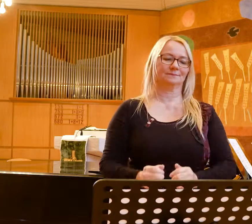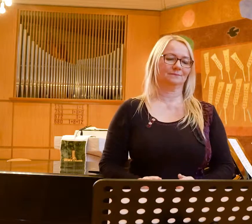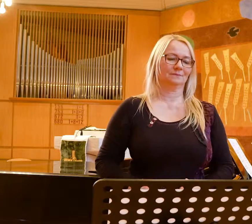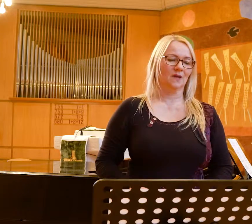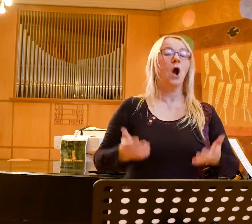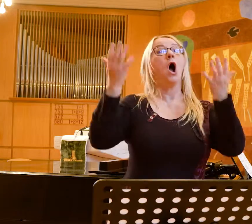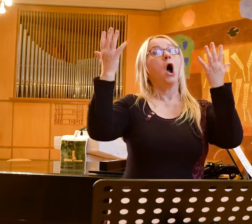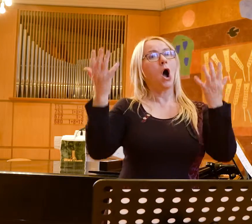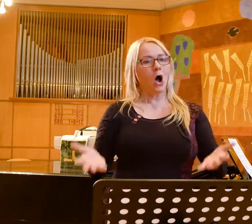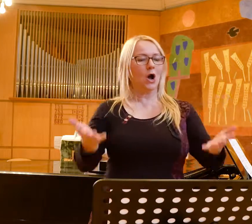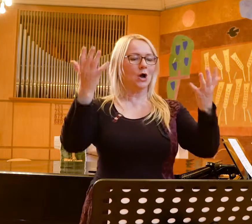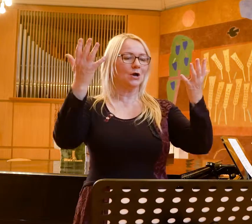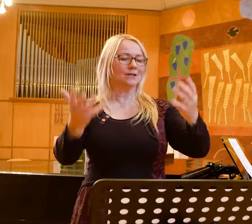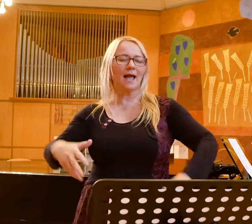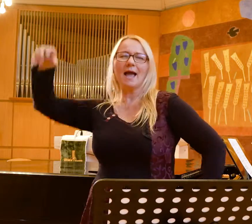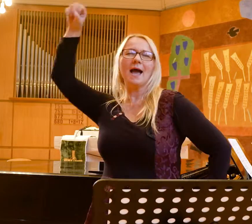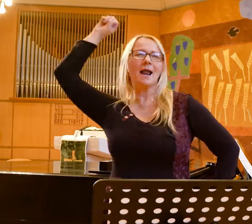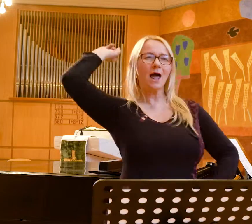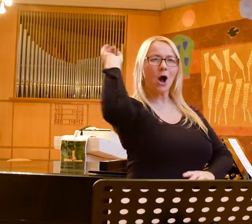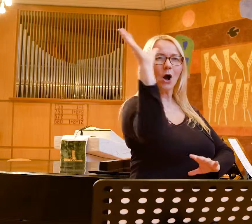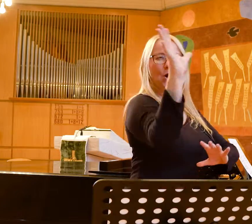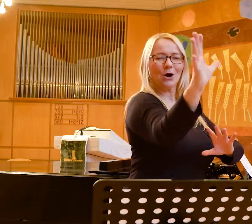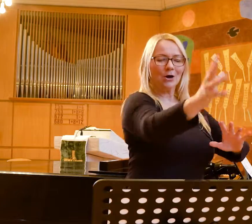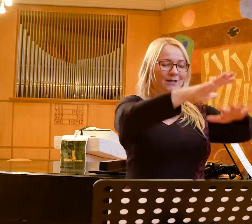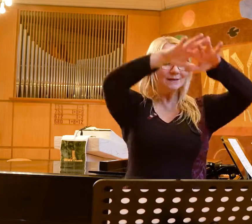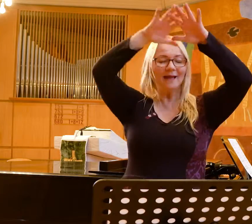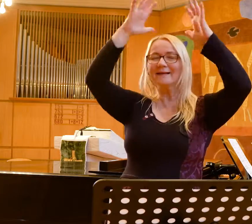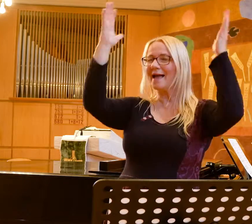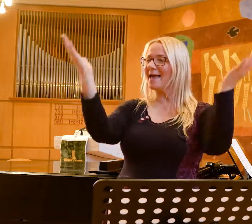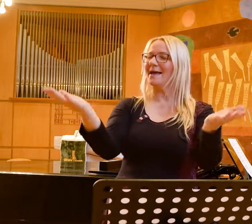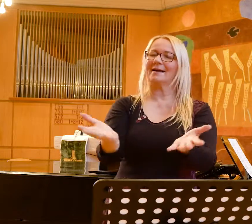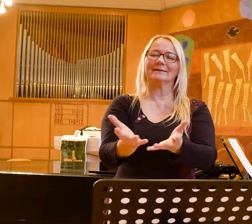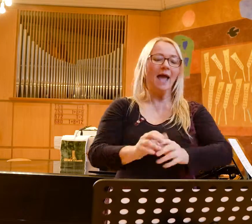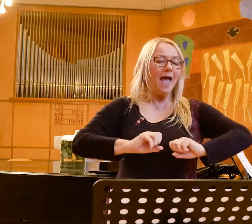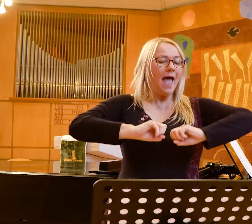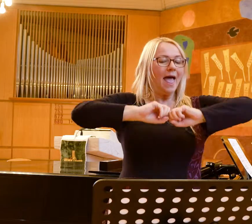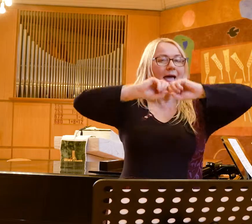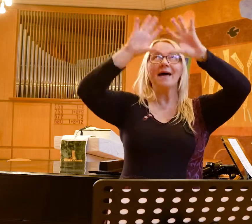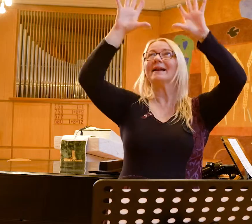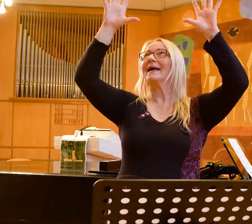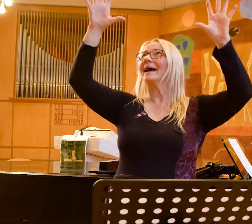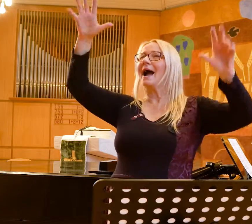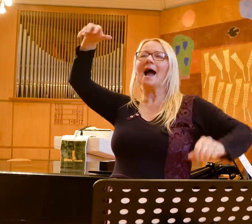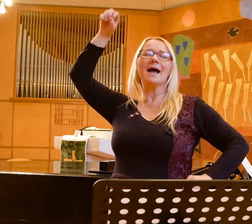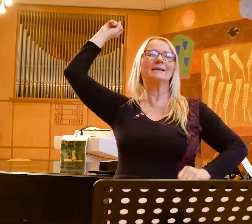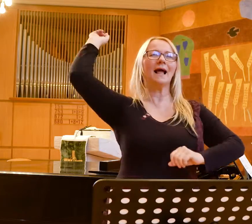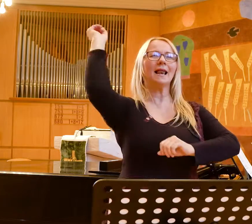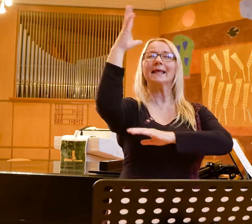Today, the glory of God Shines everywhere